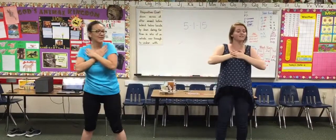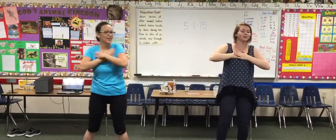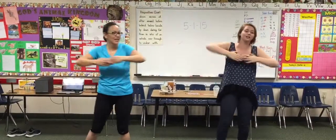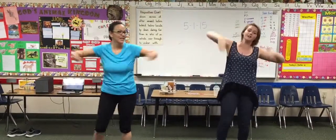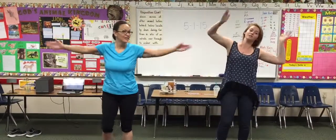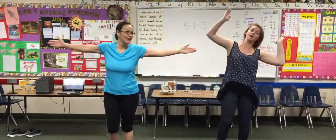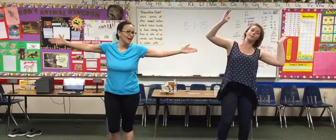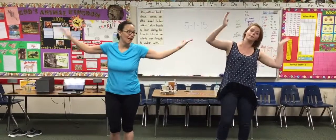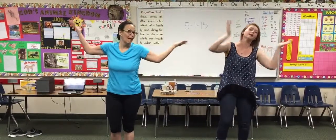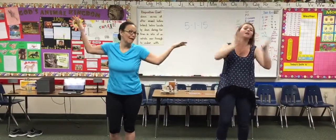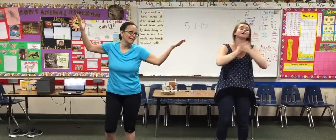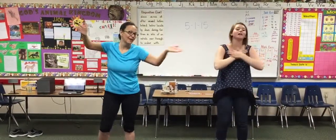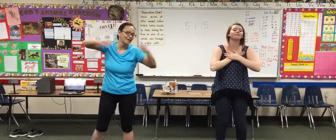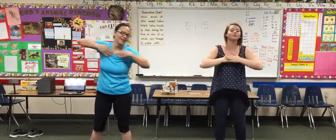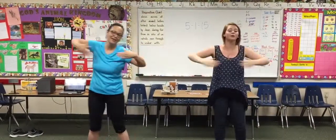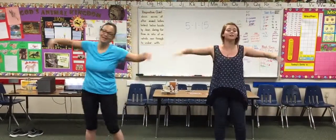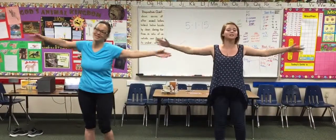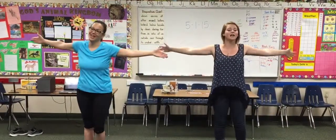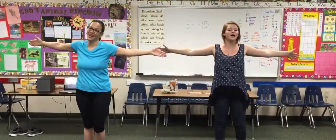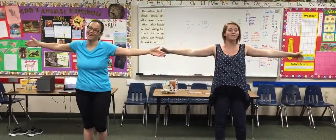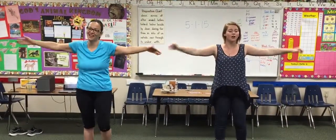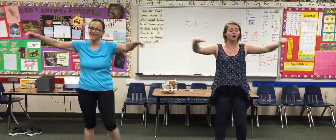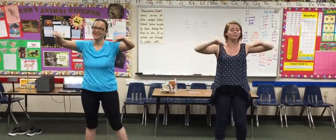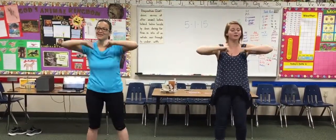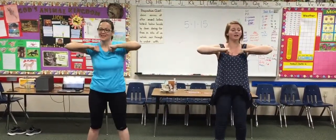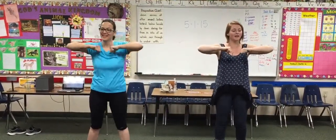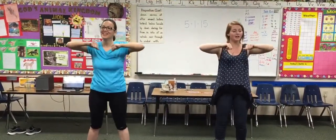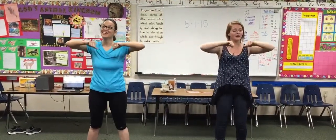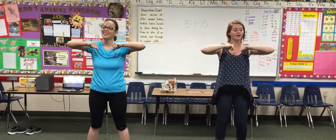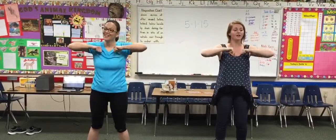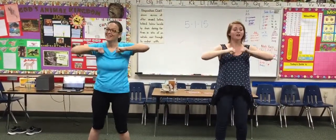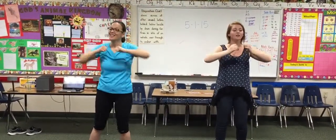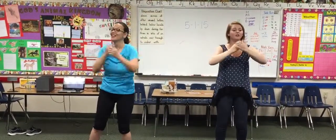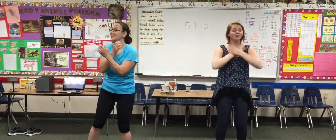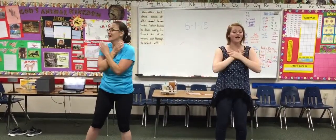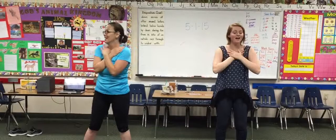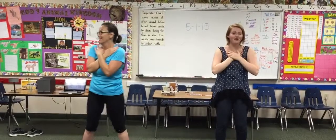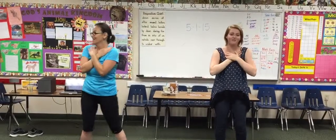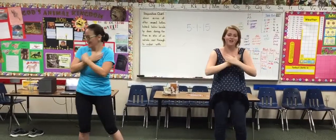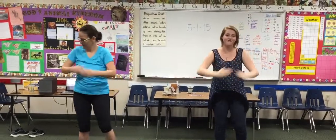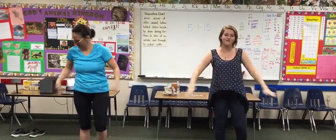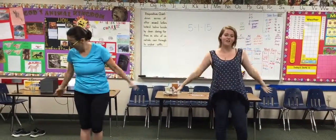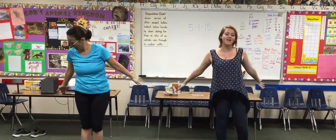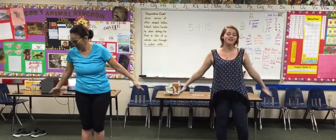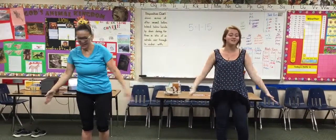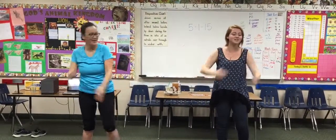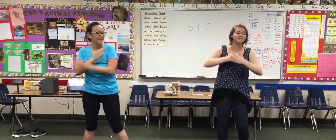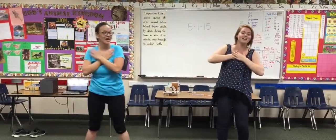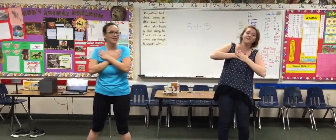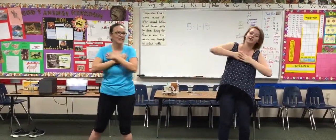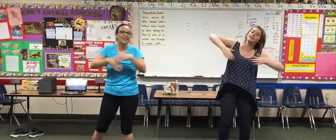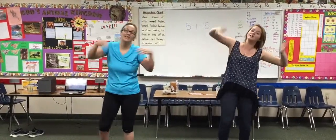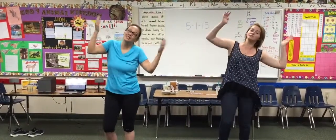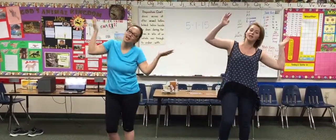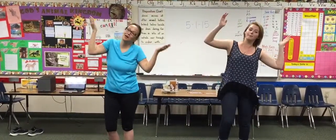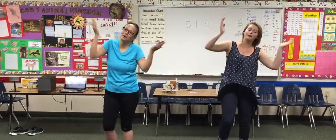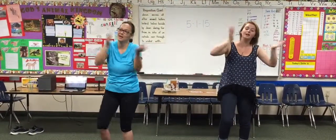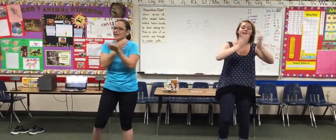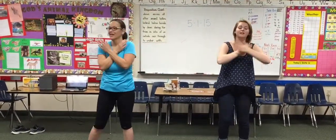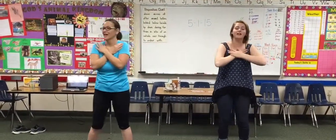it never gives up It never runs out on me Your love never fails, it never gives up It